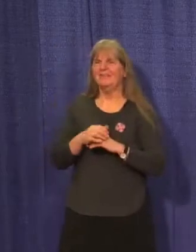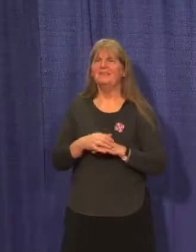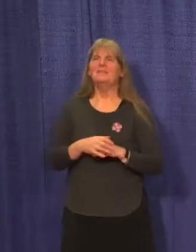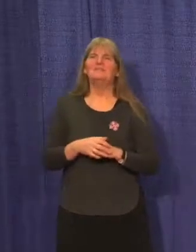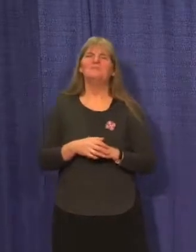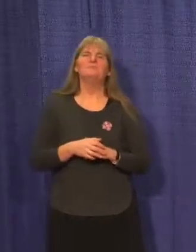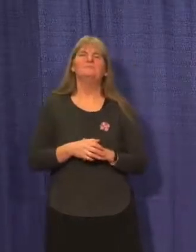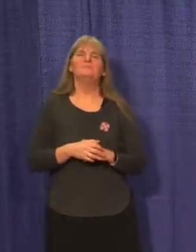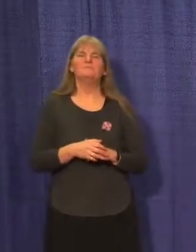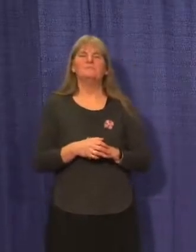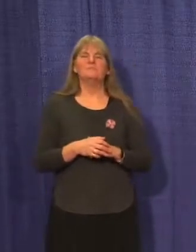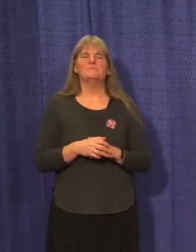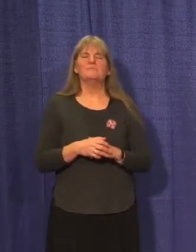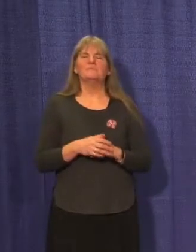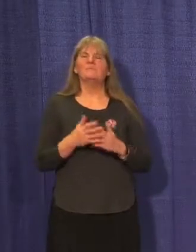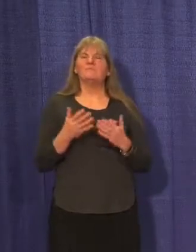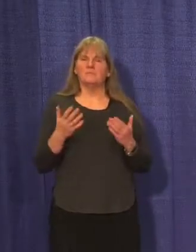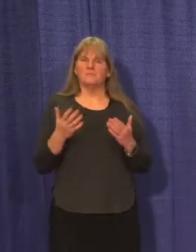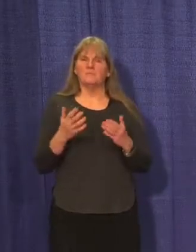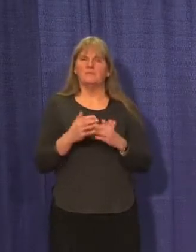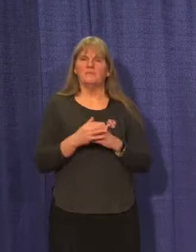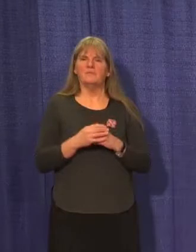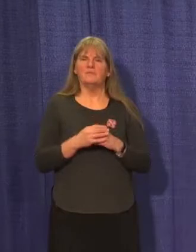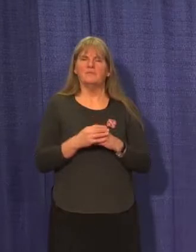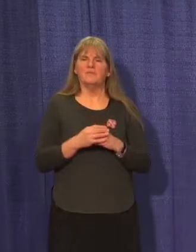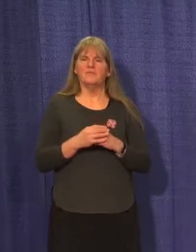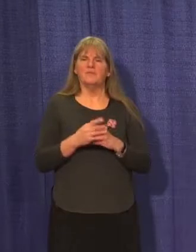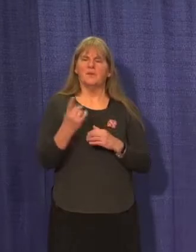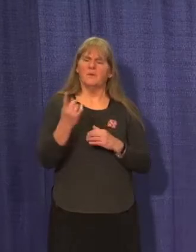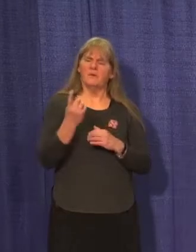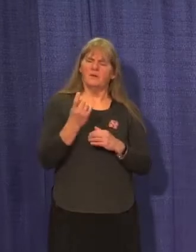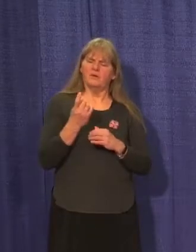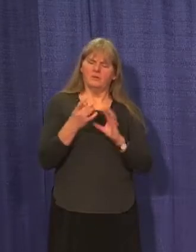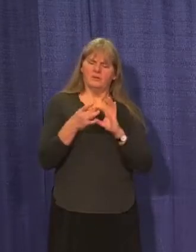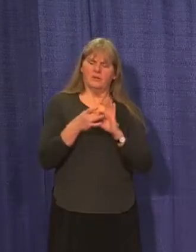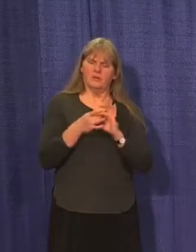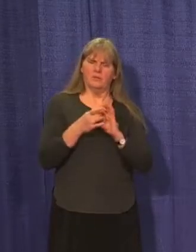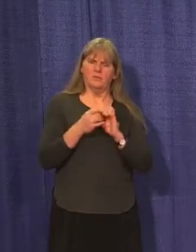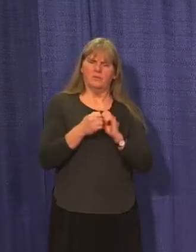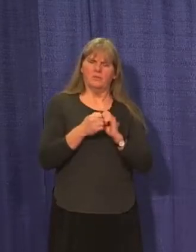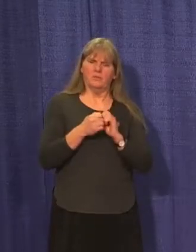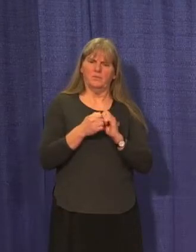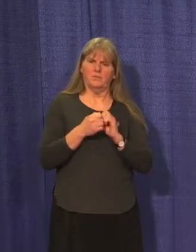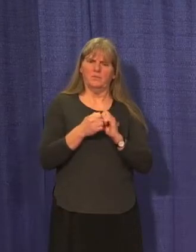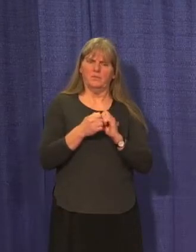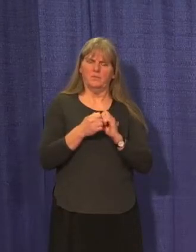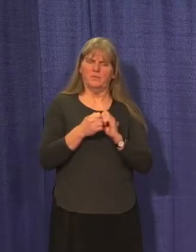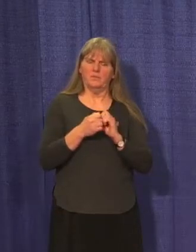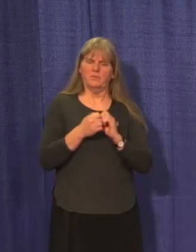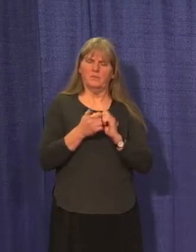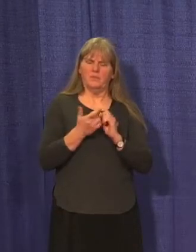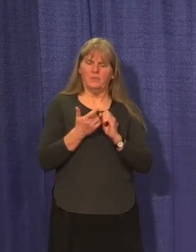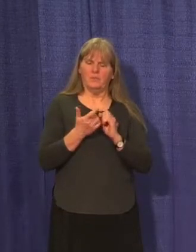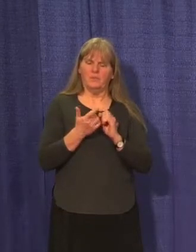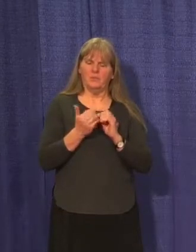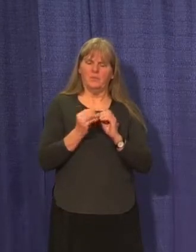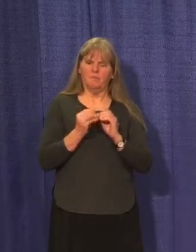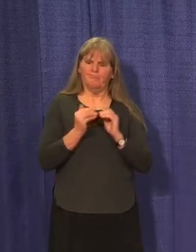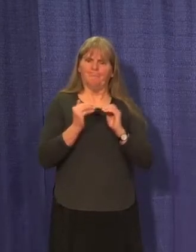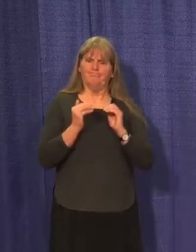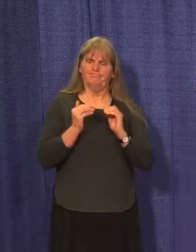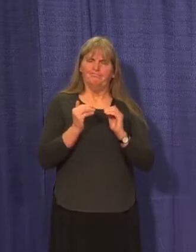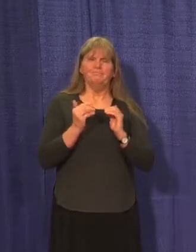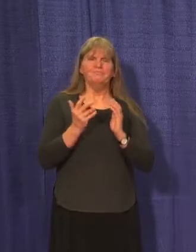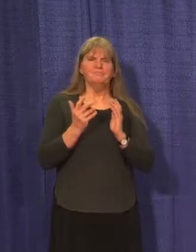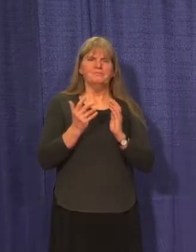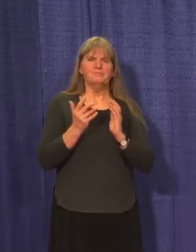I was... So, there are... The question really is around... To take it one level up, the question is around